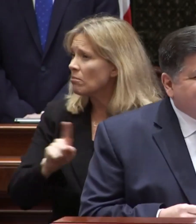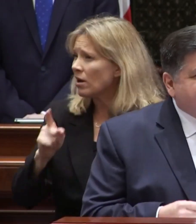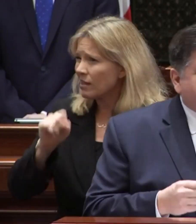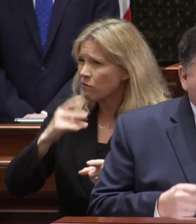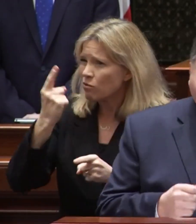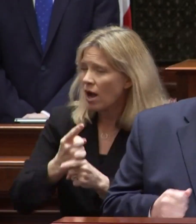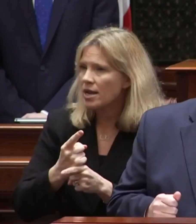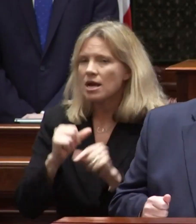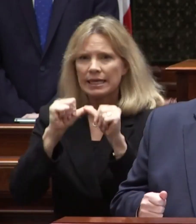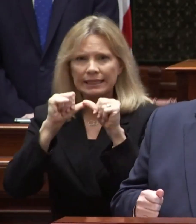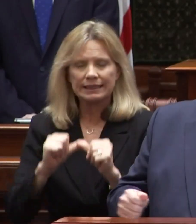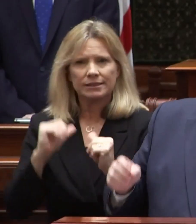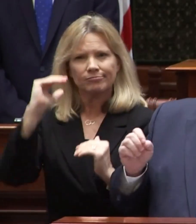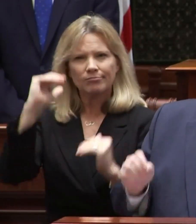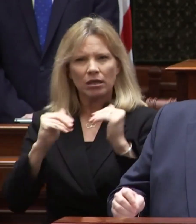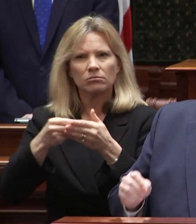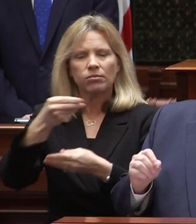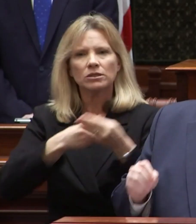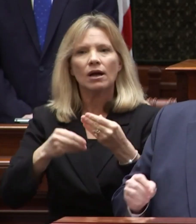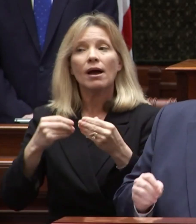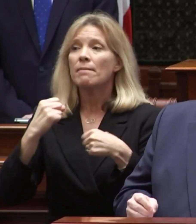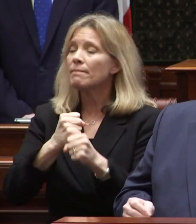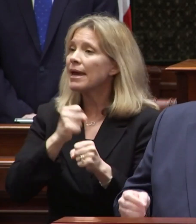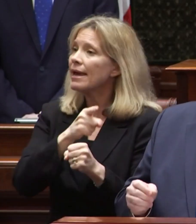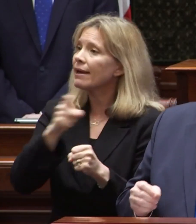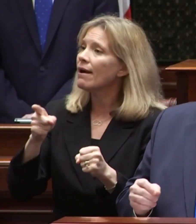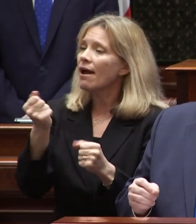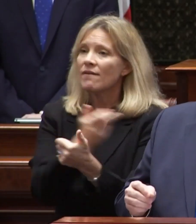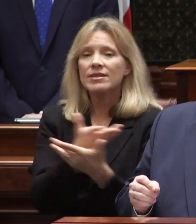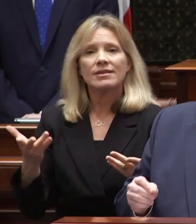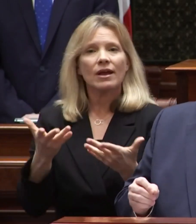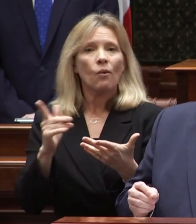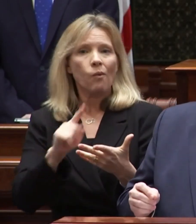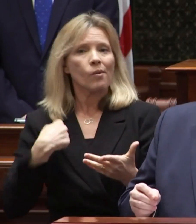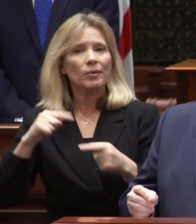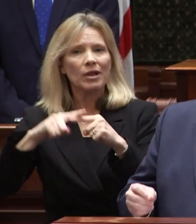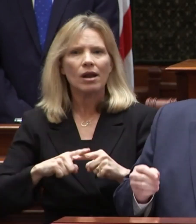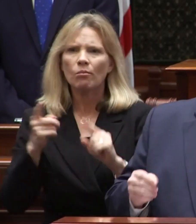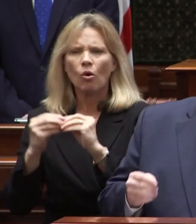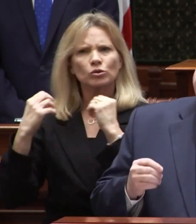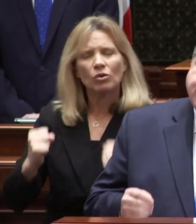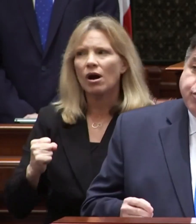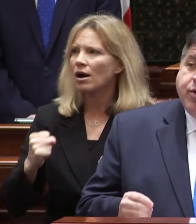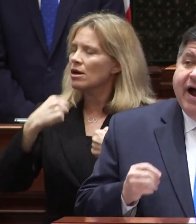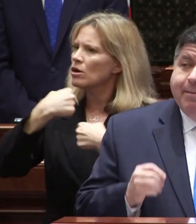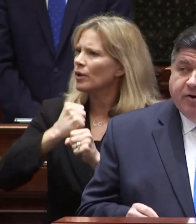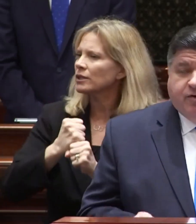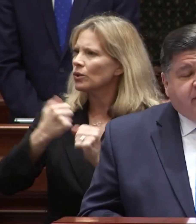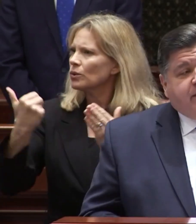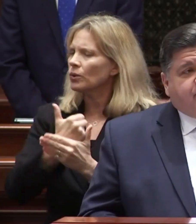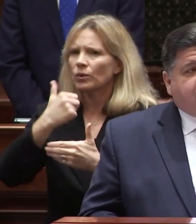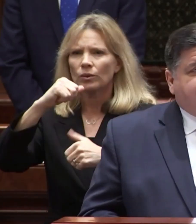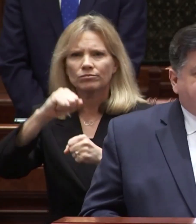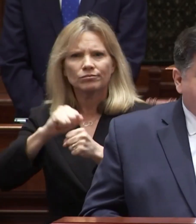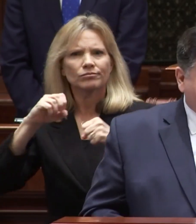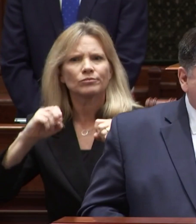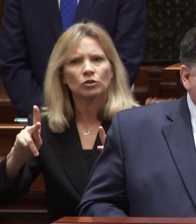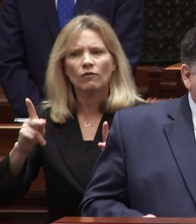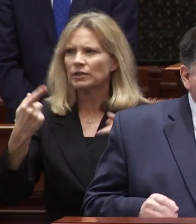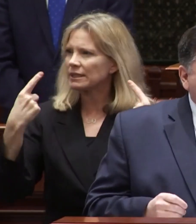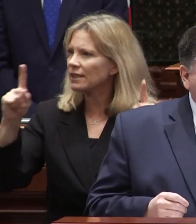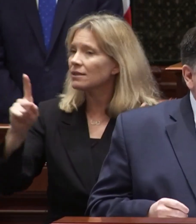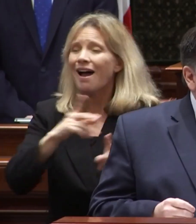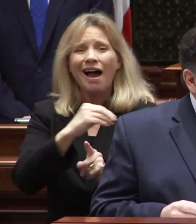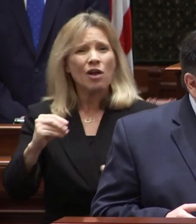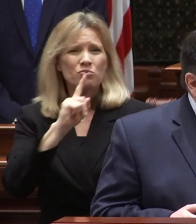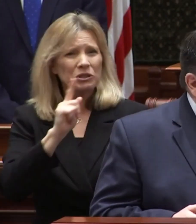consistent balanced budgets strengthen the institutions our residents rely upon creates new opportunities for success